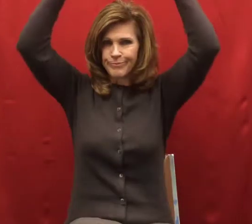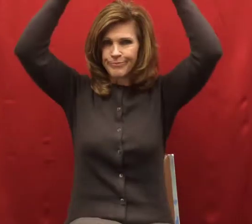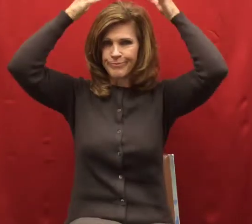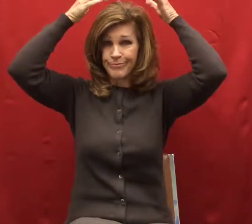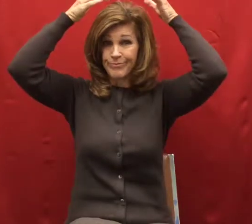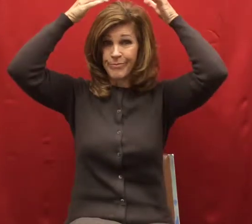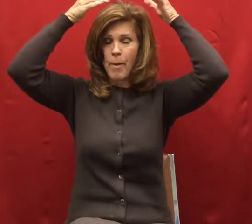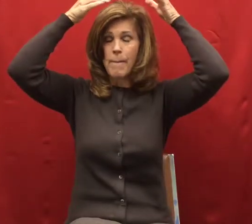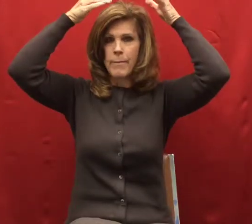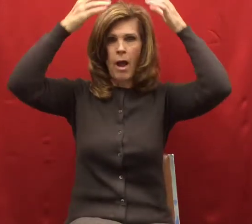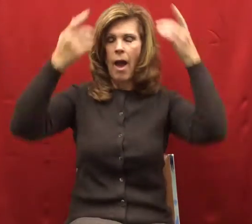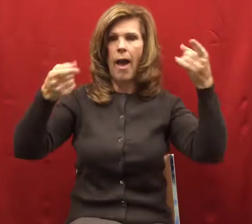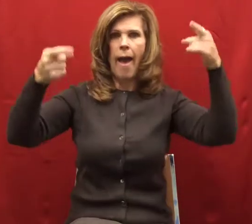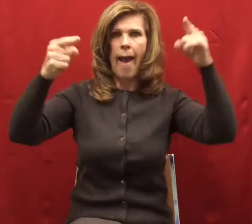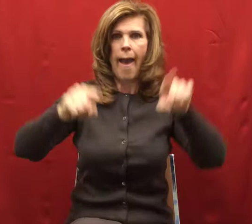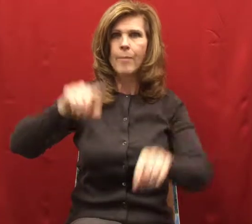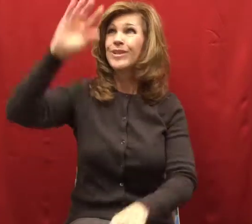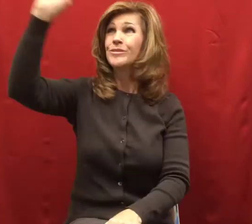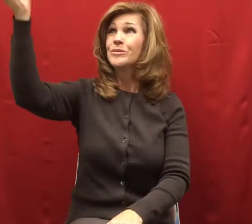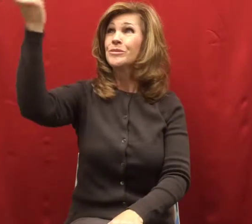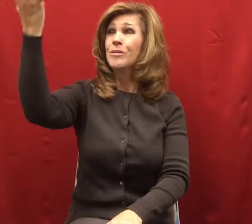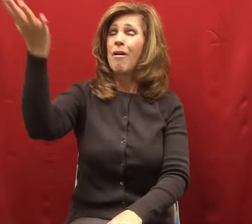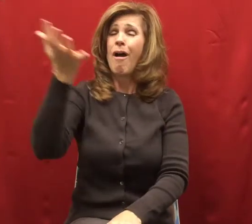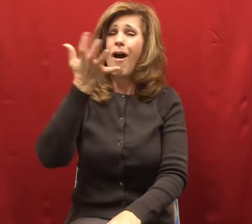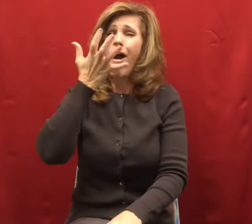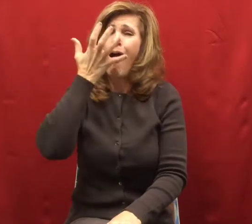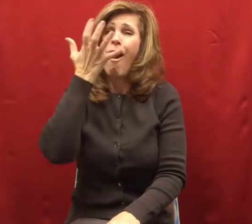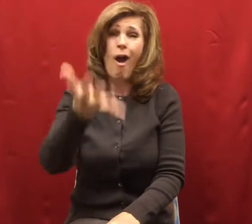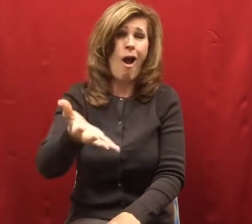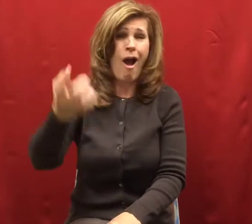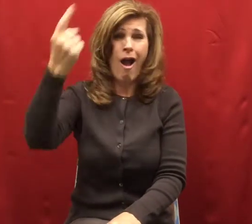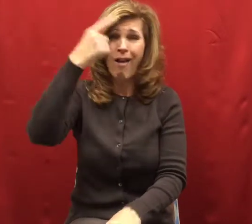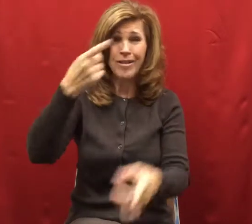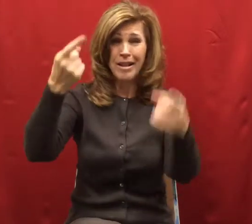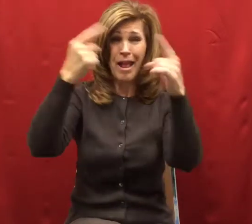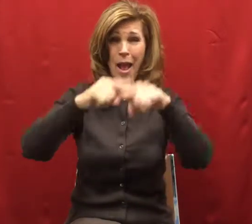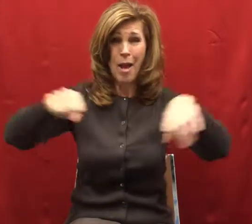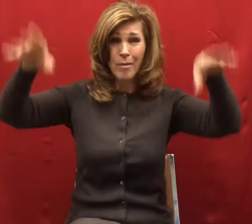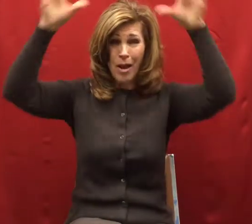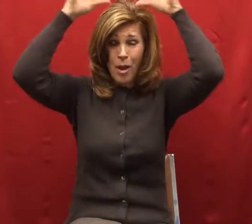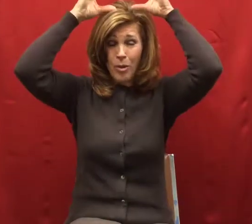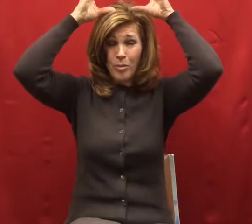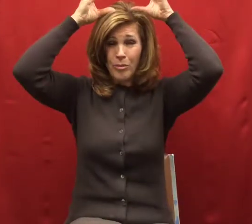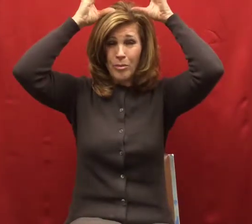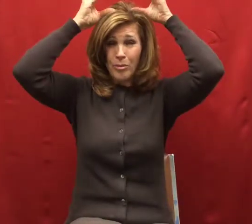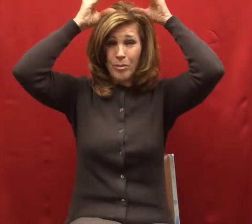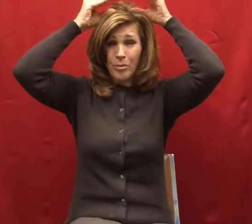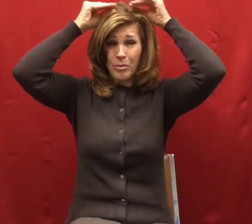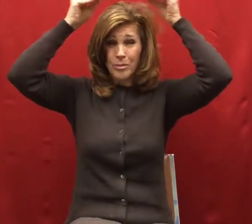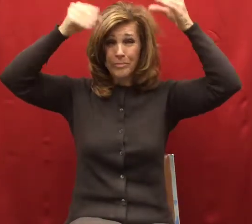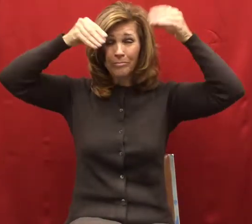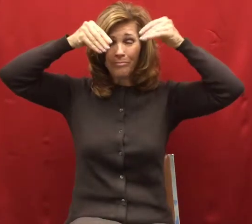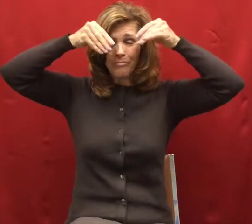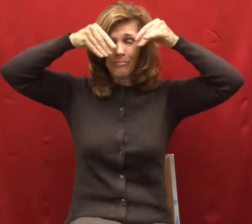The sun was hot, and soon the butter began to melt all the way down Willy's neck.